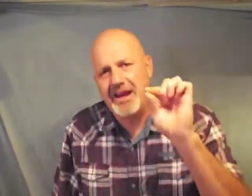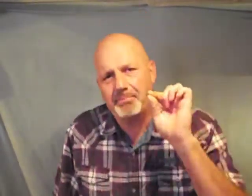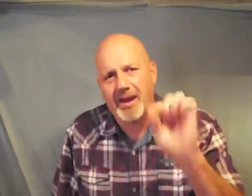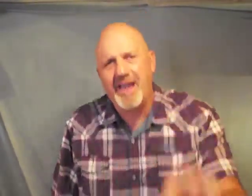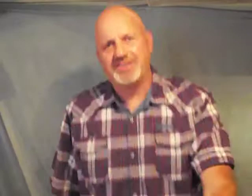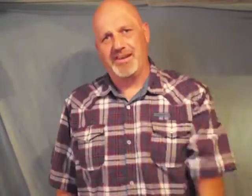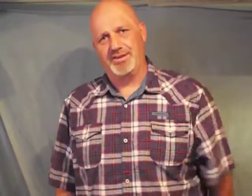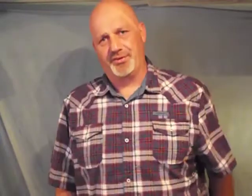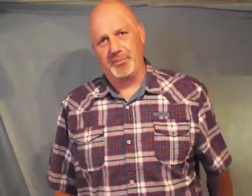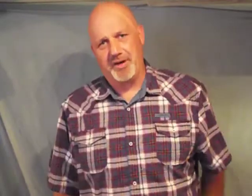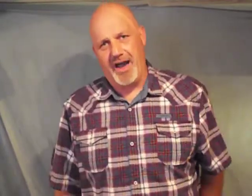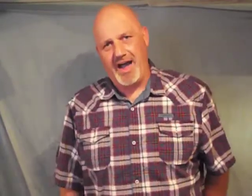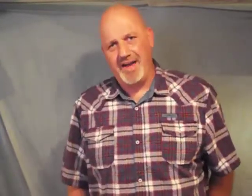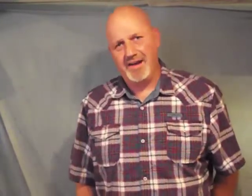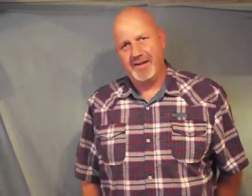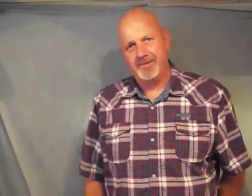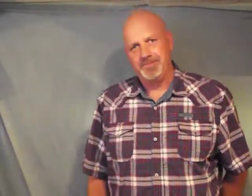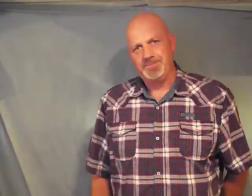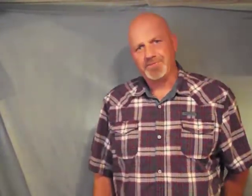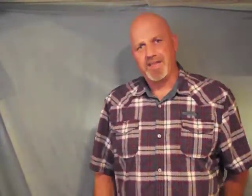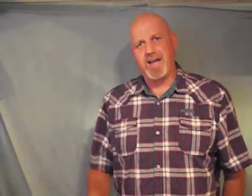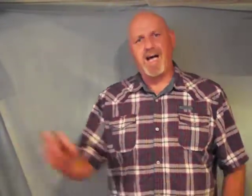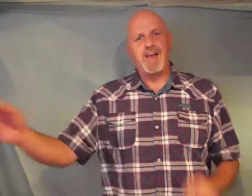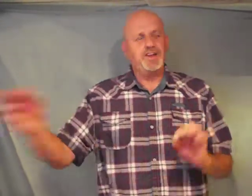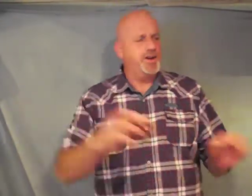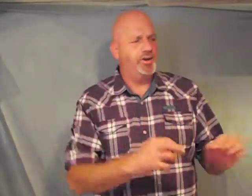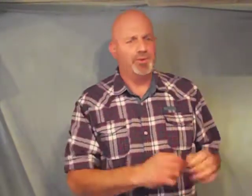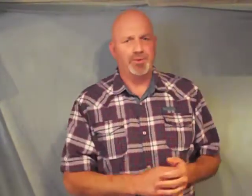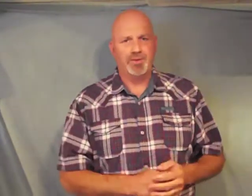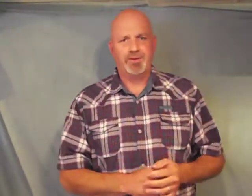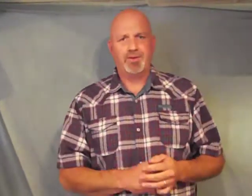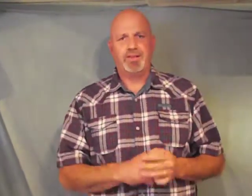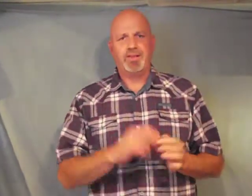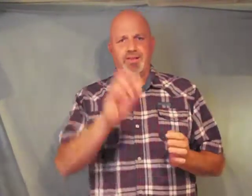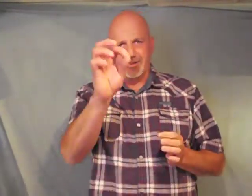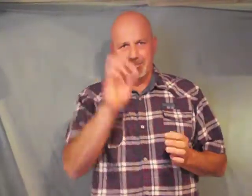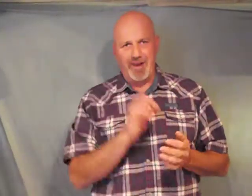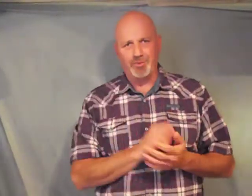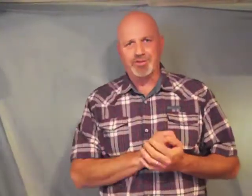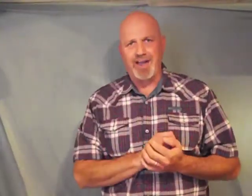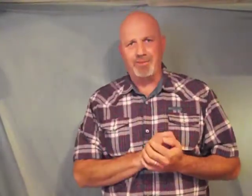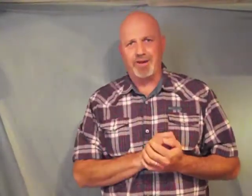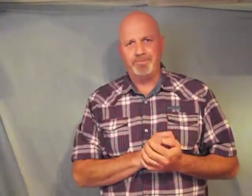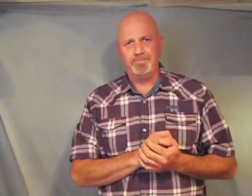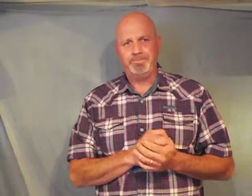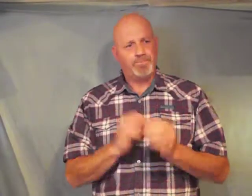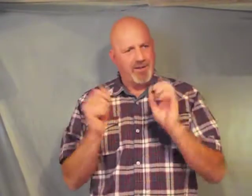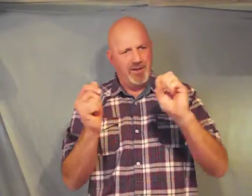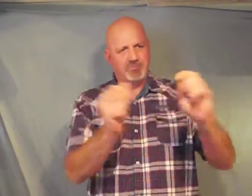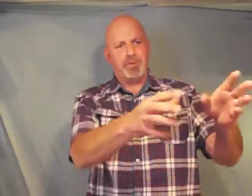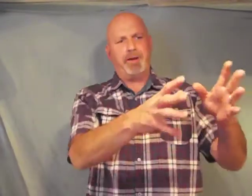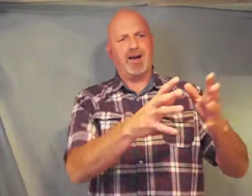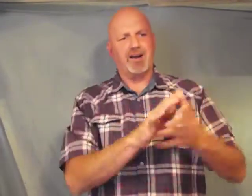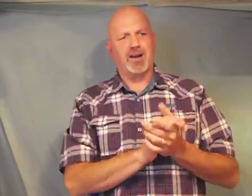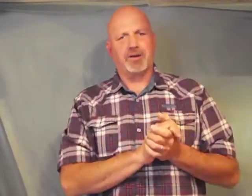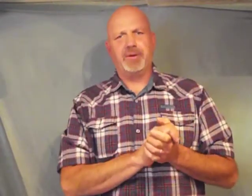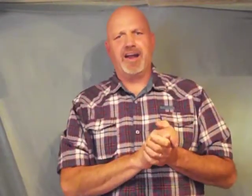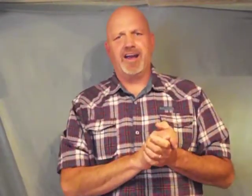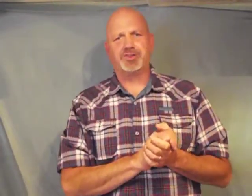blessings from God God knew this man was coming prepared a little bit of extra